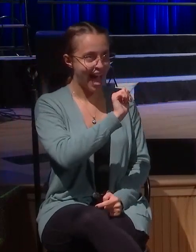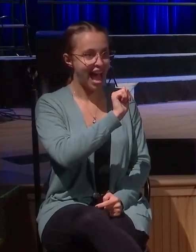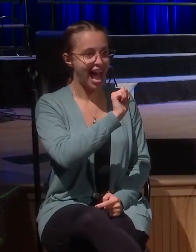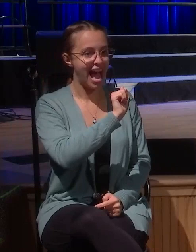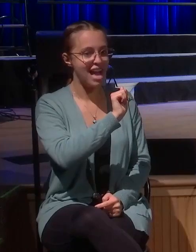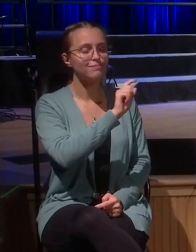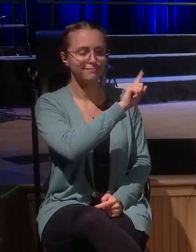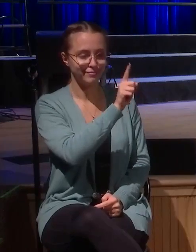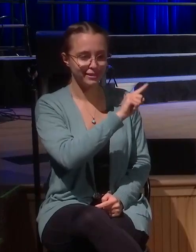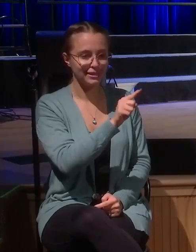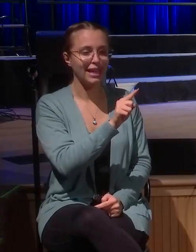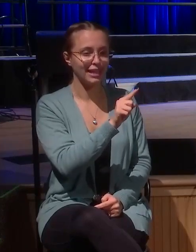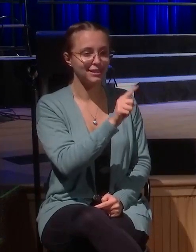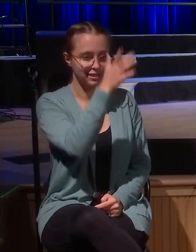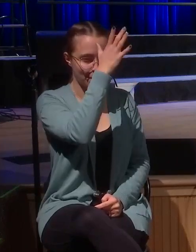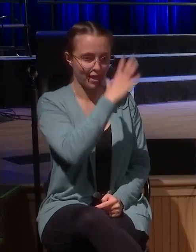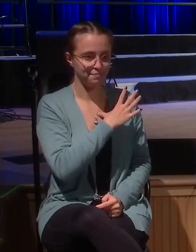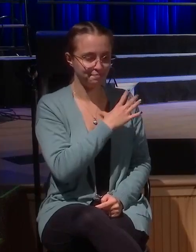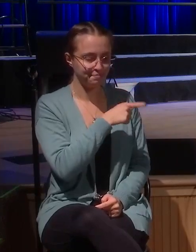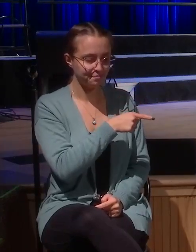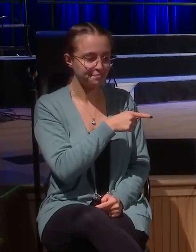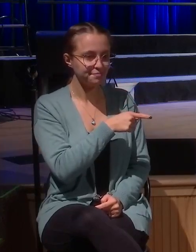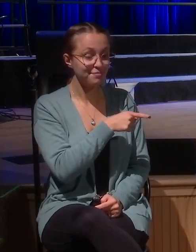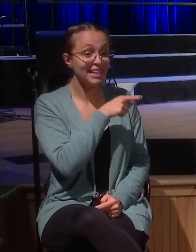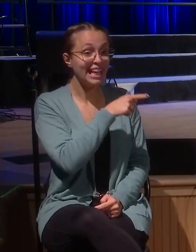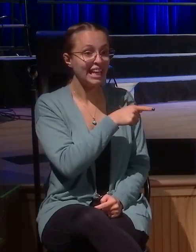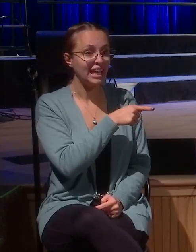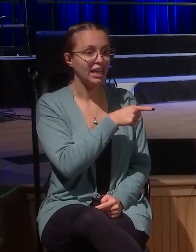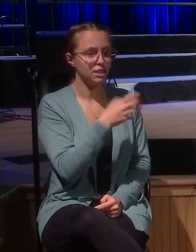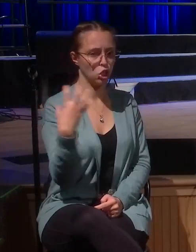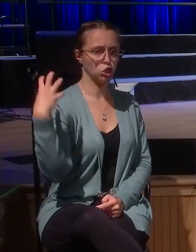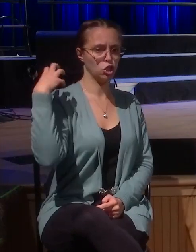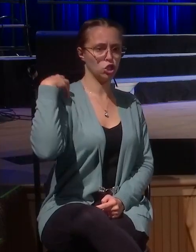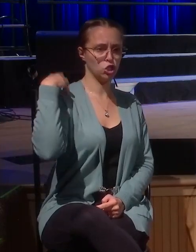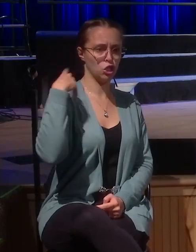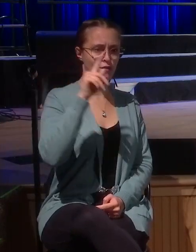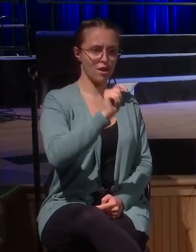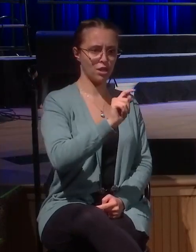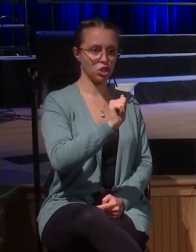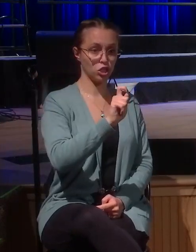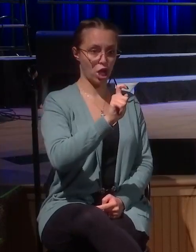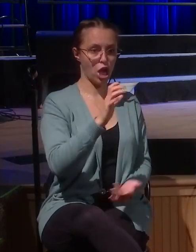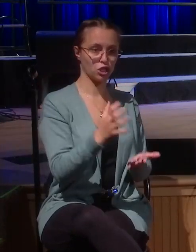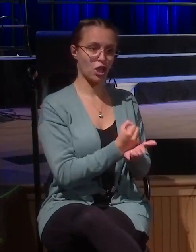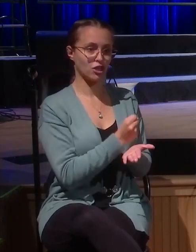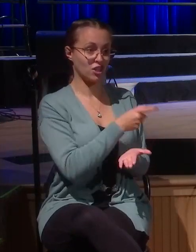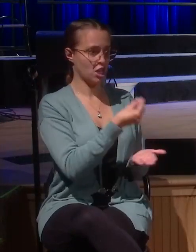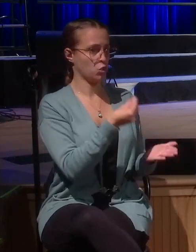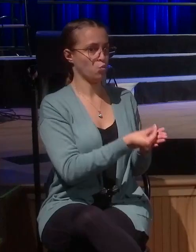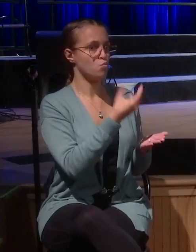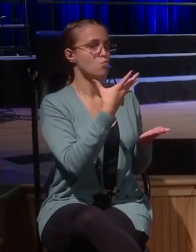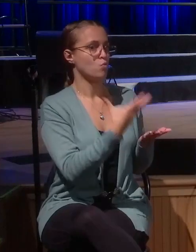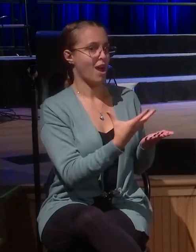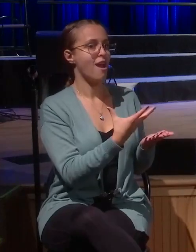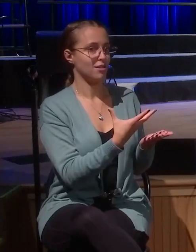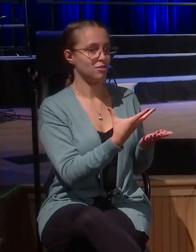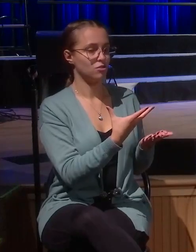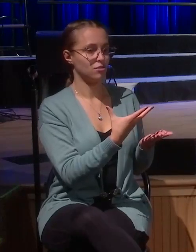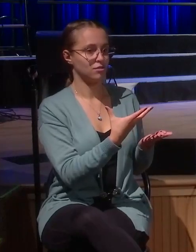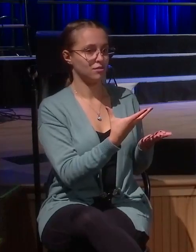he's a tax collector. He's a chief tax collector. And we know that he's rich from this, very likely illegitimately so. What